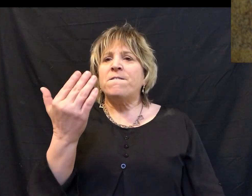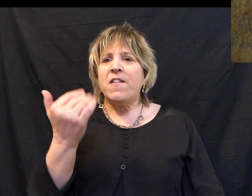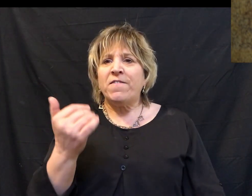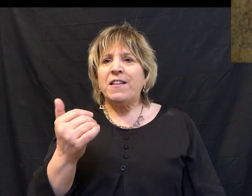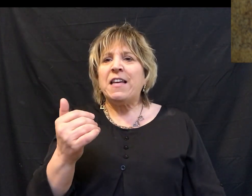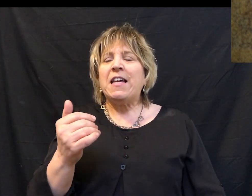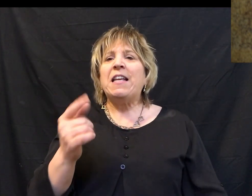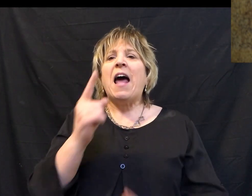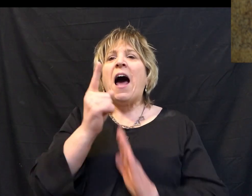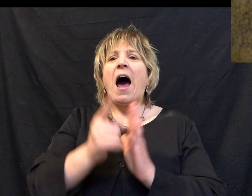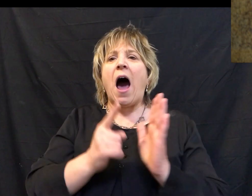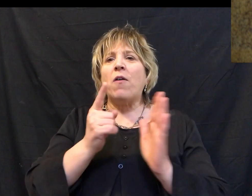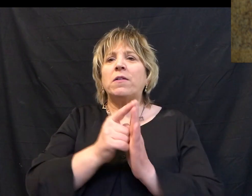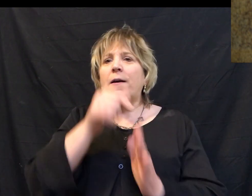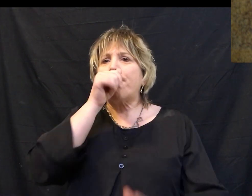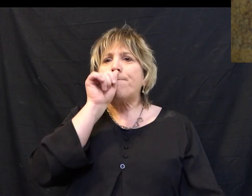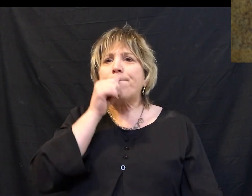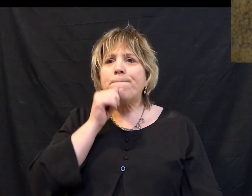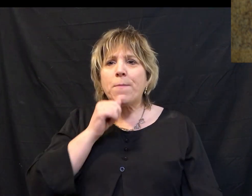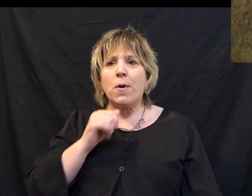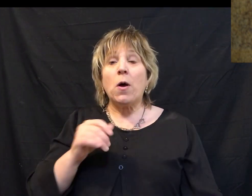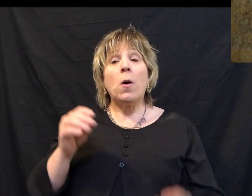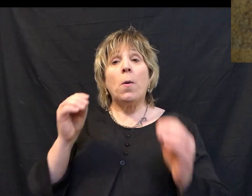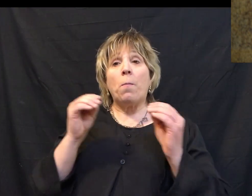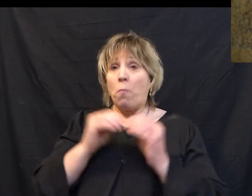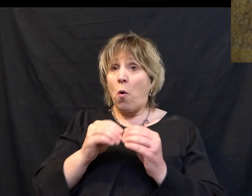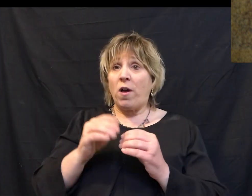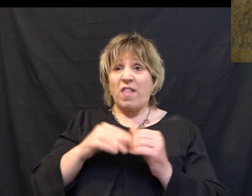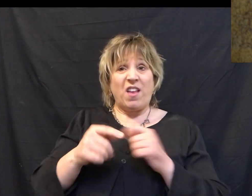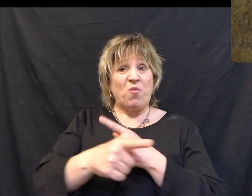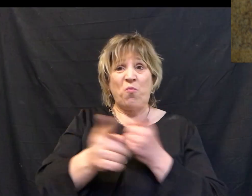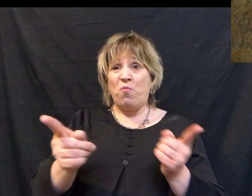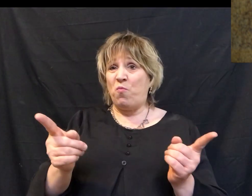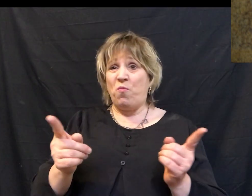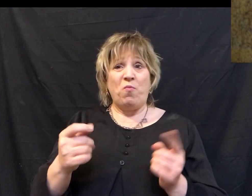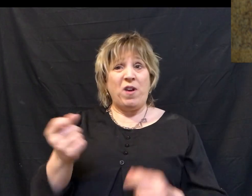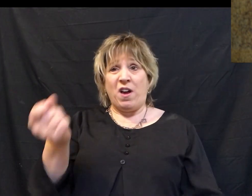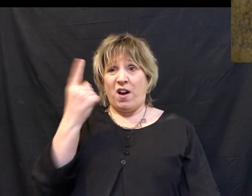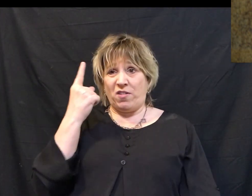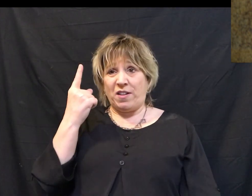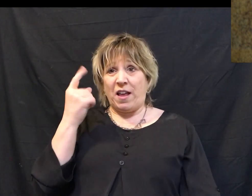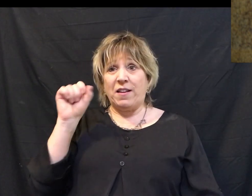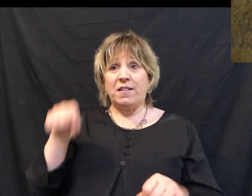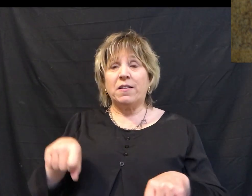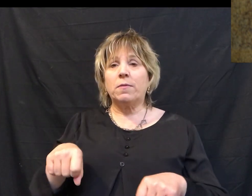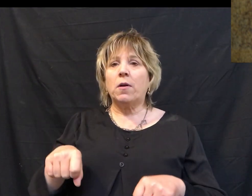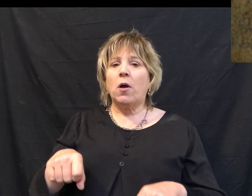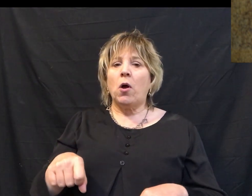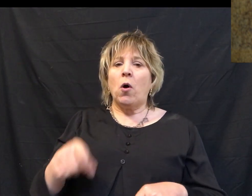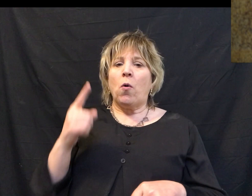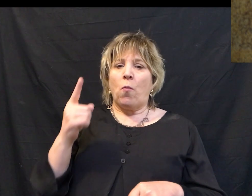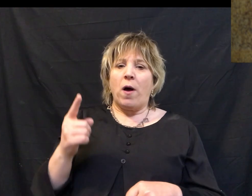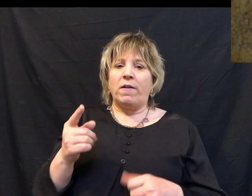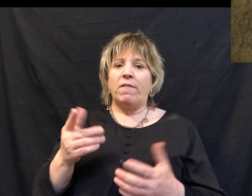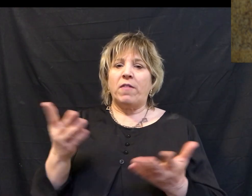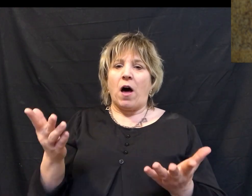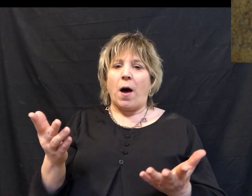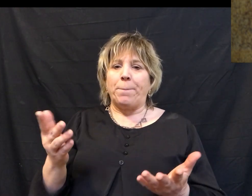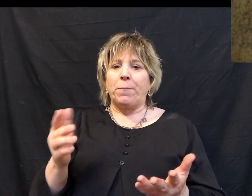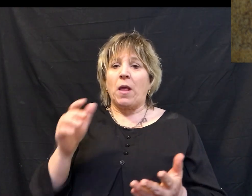15 excruciating hours of suffering beyond what you and I can comprehend. One of the great creeds of our